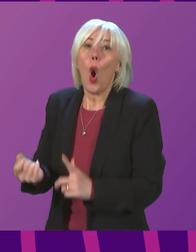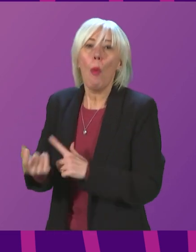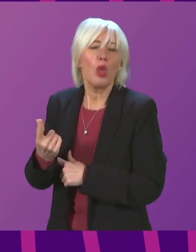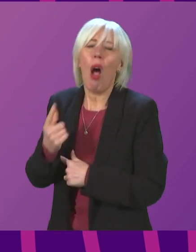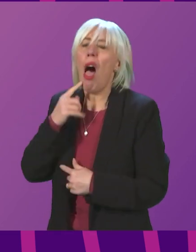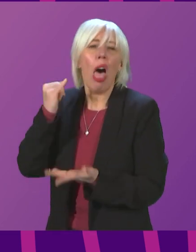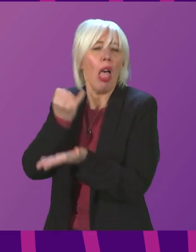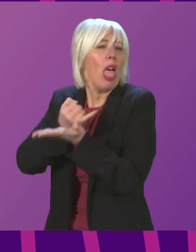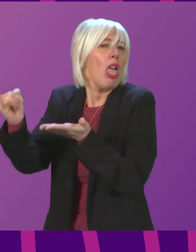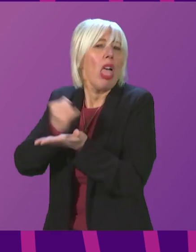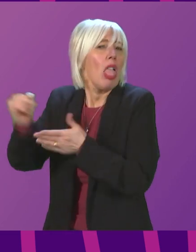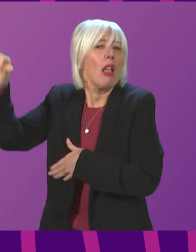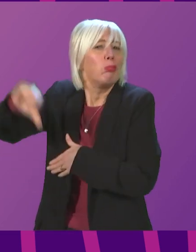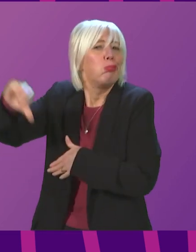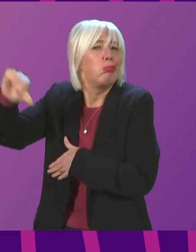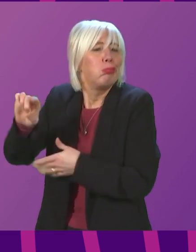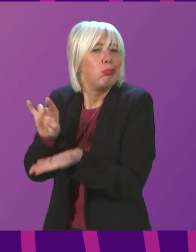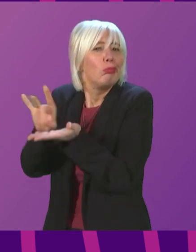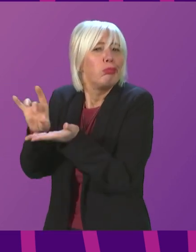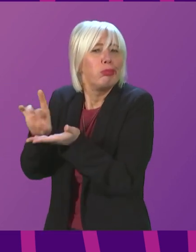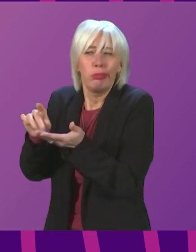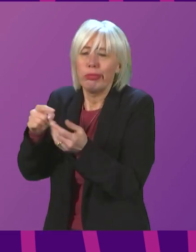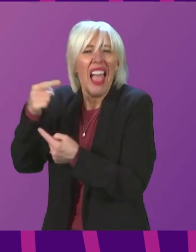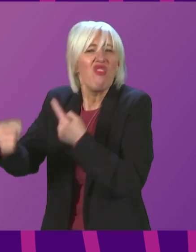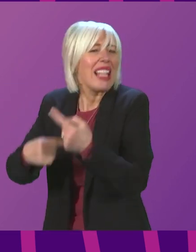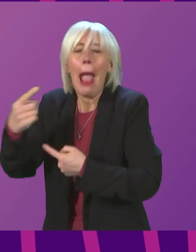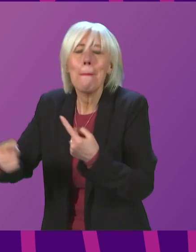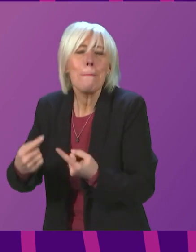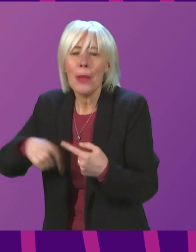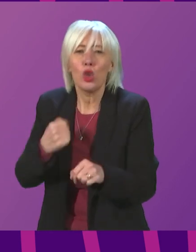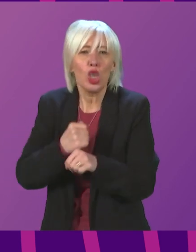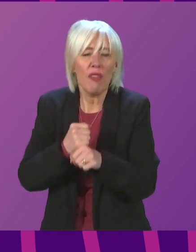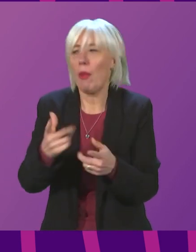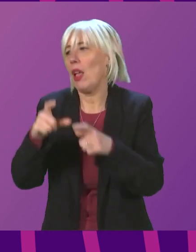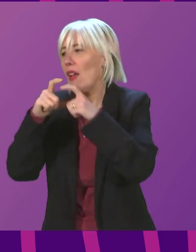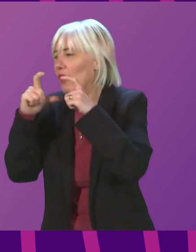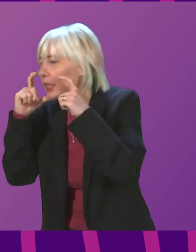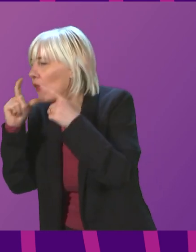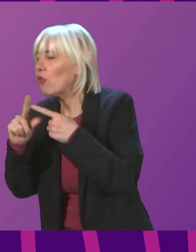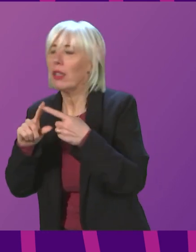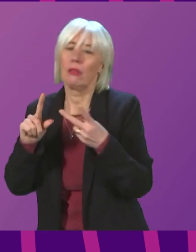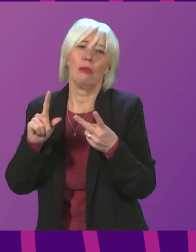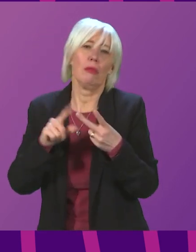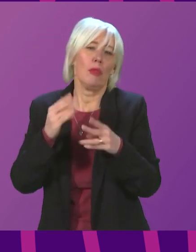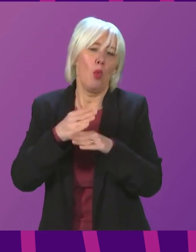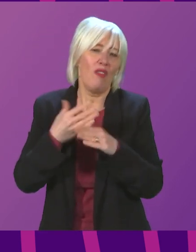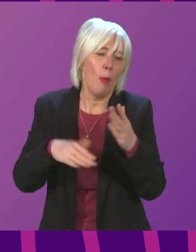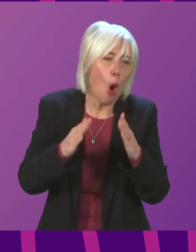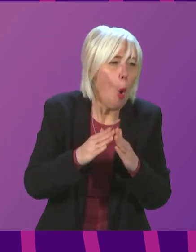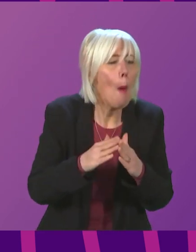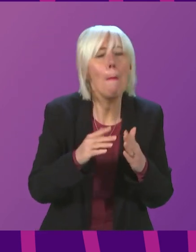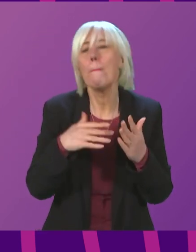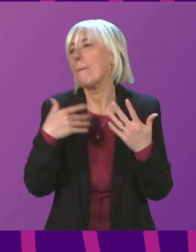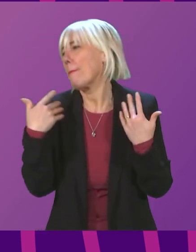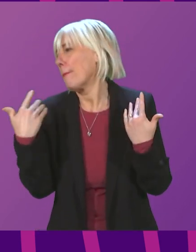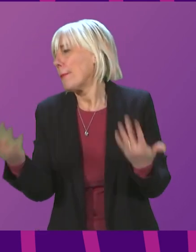whatever it has been that the Scottish Government has recommended. That has been the case on face coverings. It has been the case on working from home. It has been